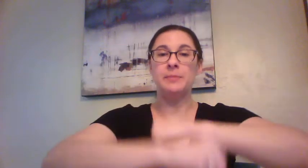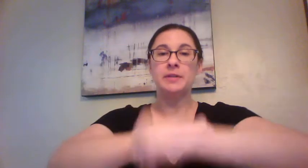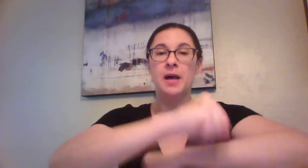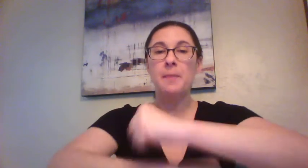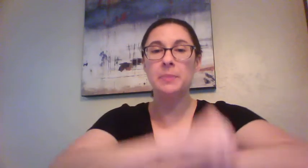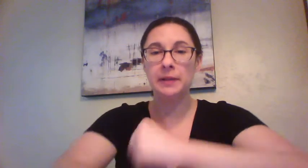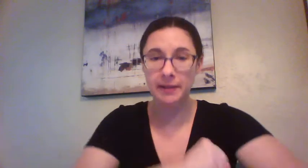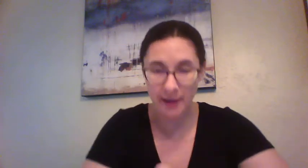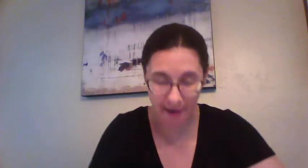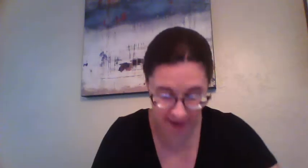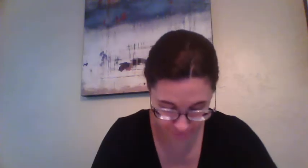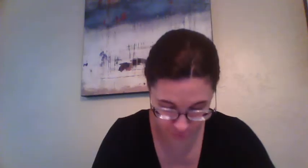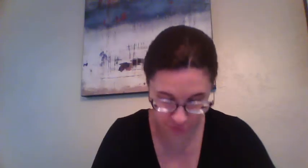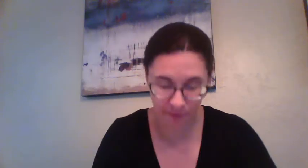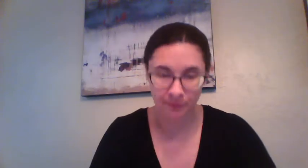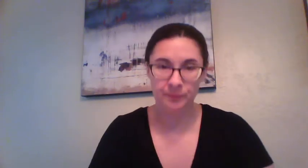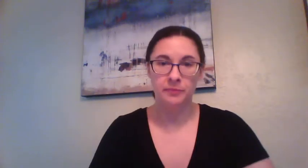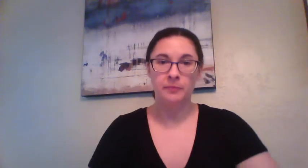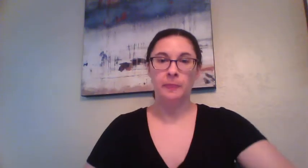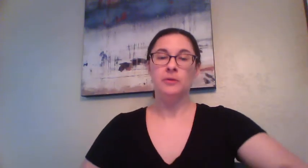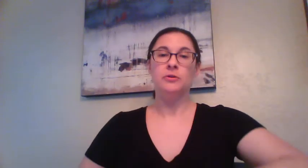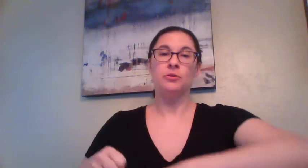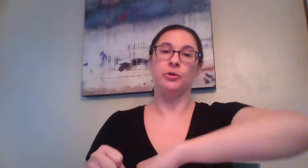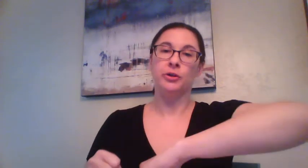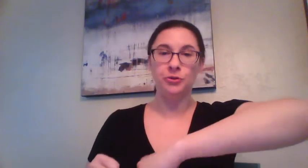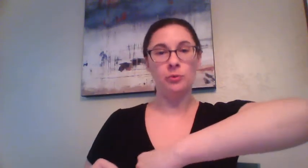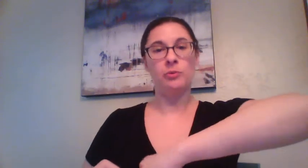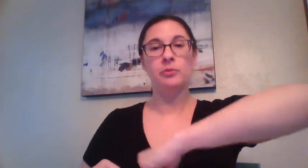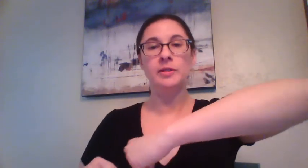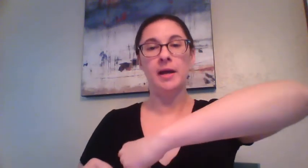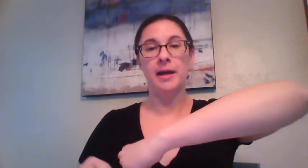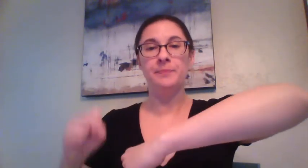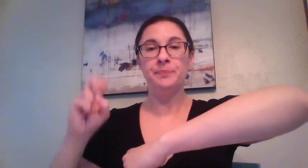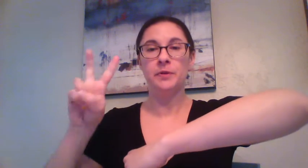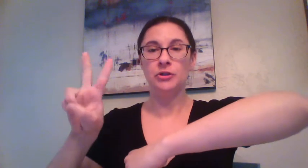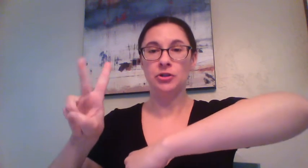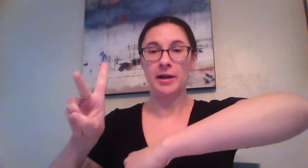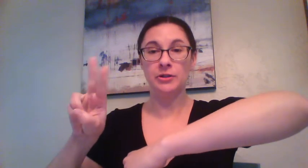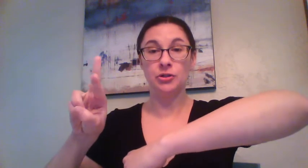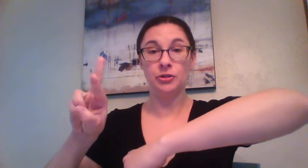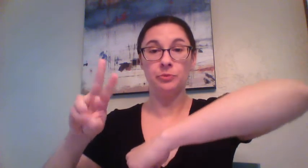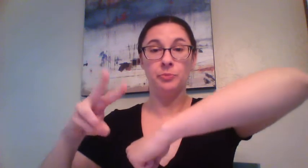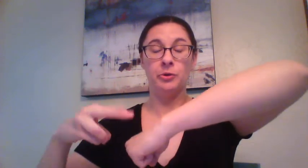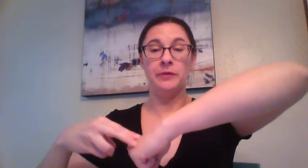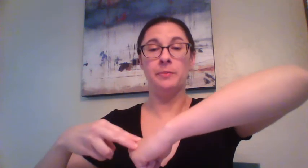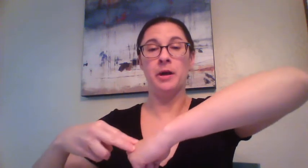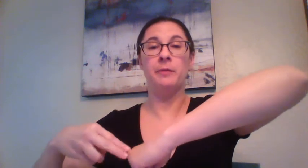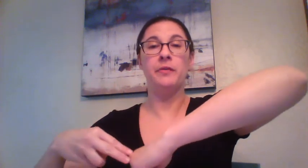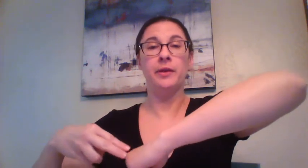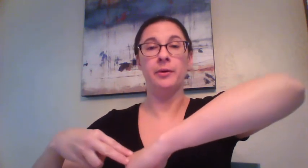tumbling after. So we're going to do it one more time. Jack and Jill put them at the bottom of the hill.